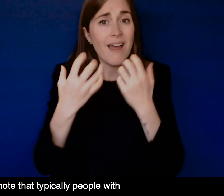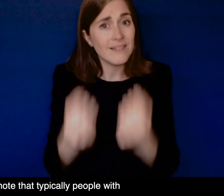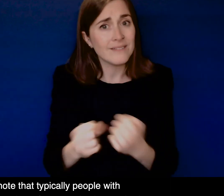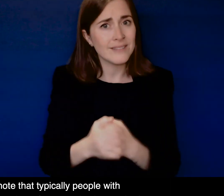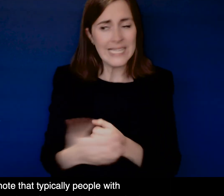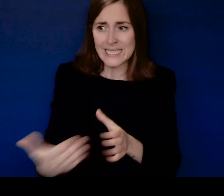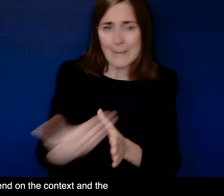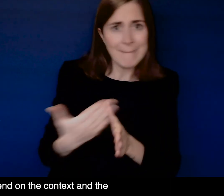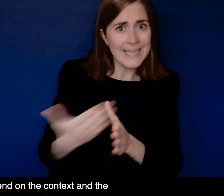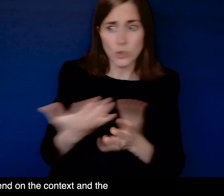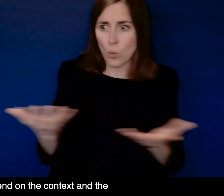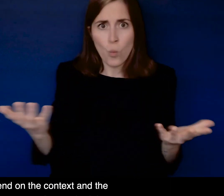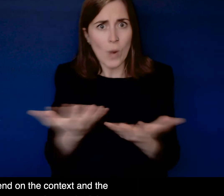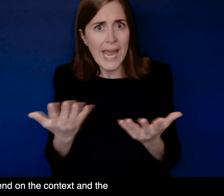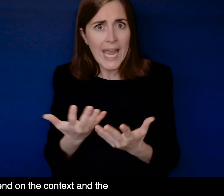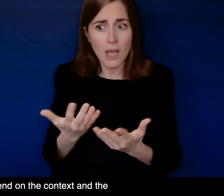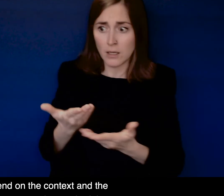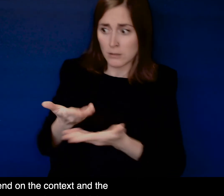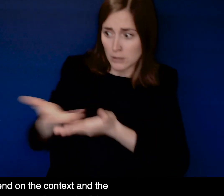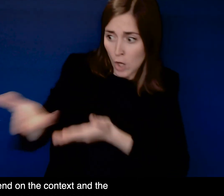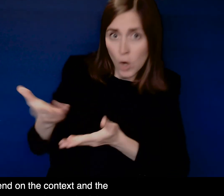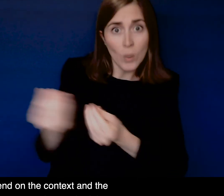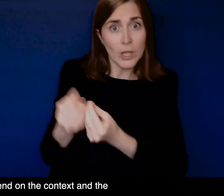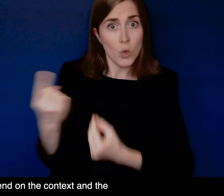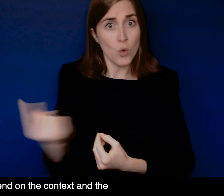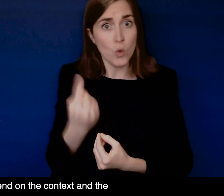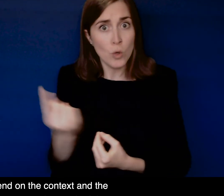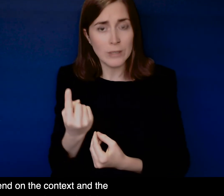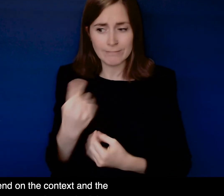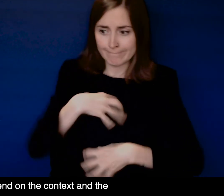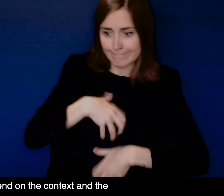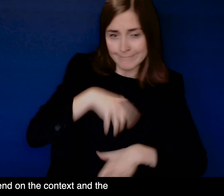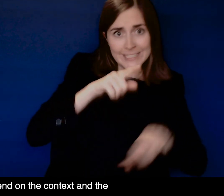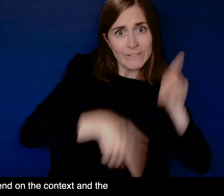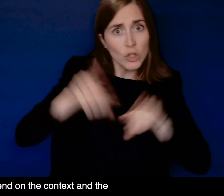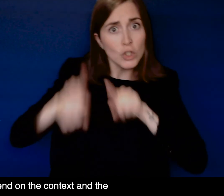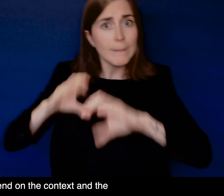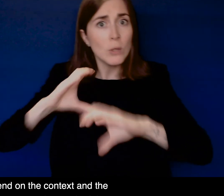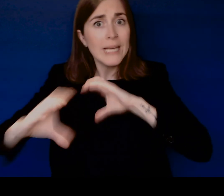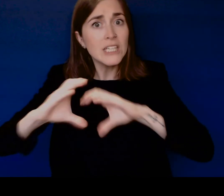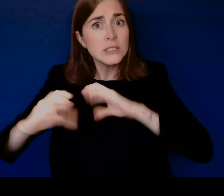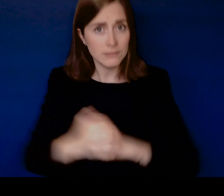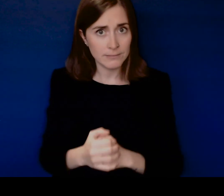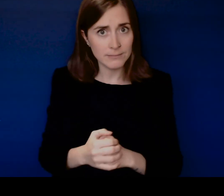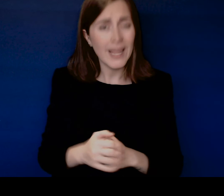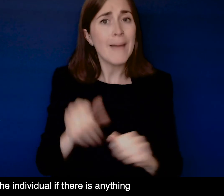communication methods And it will depend on the context and the communication partner as to what method they use